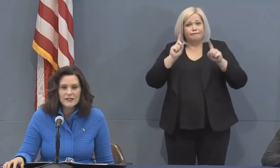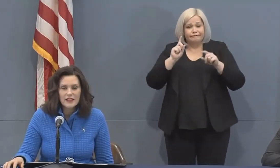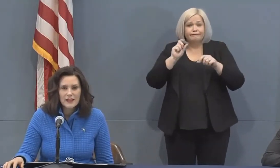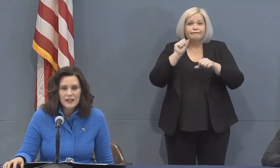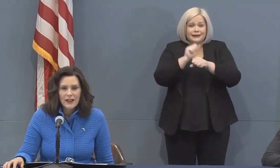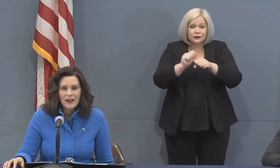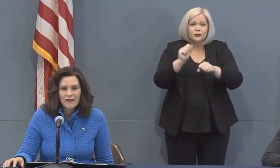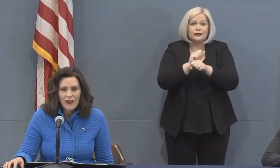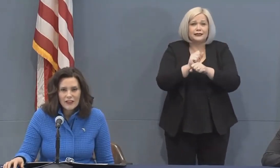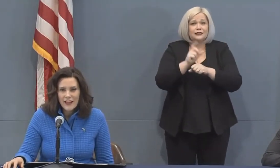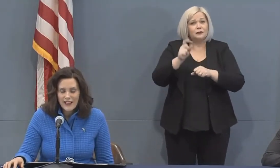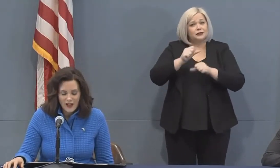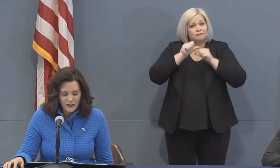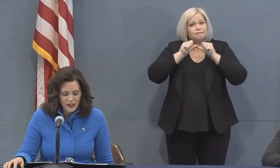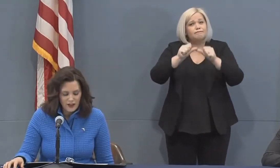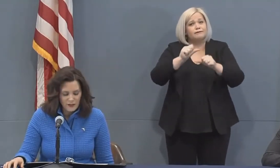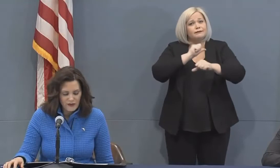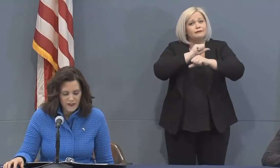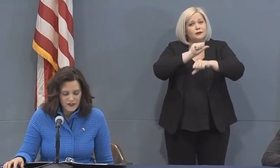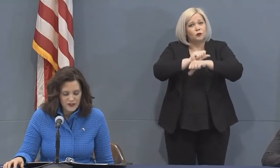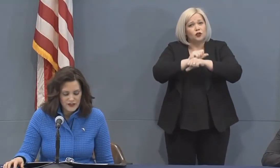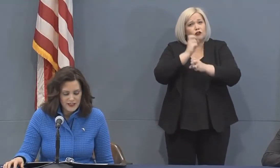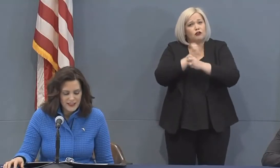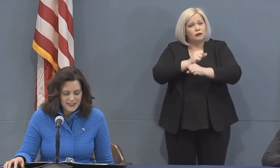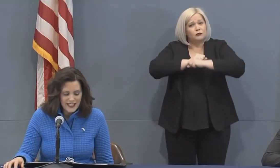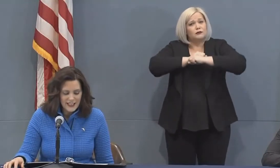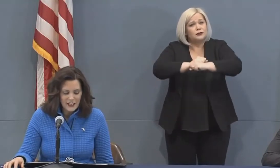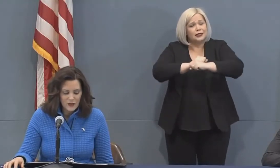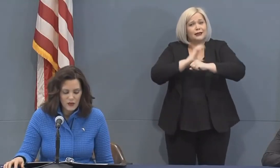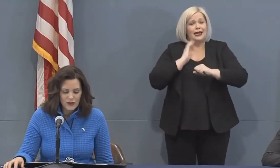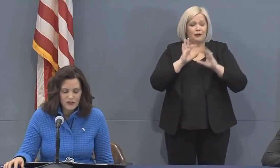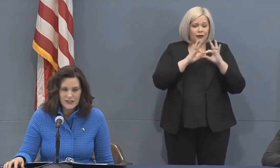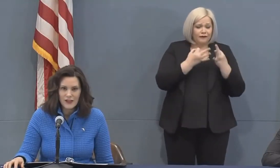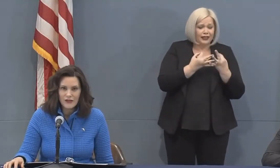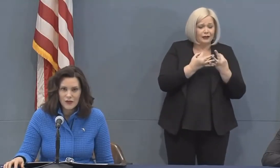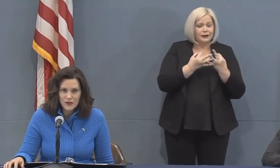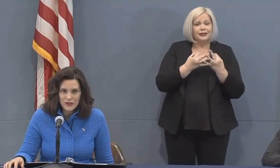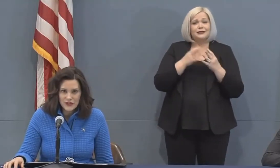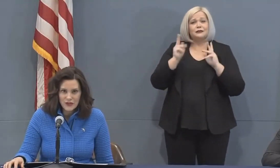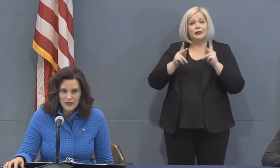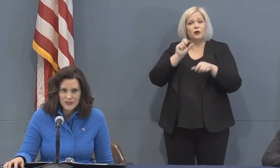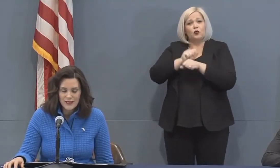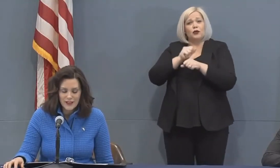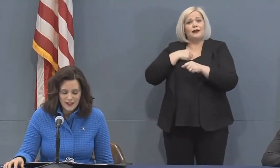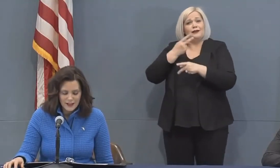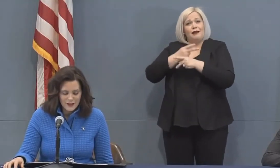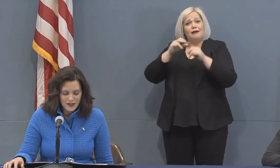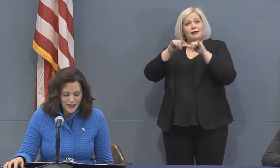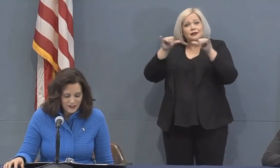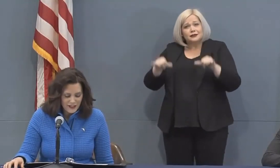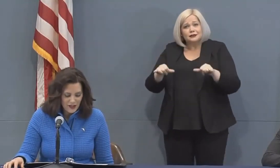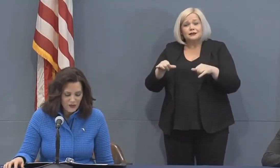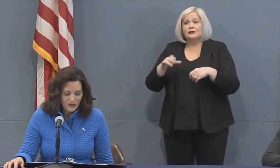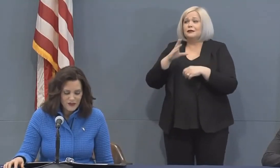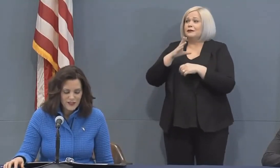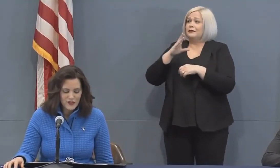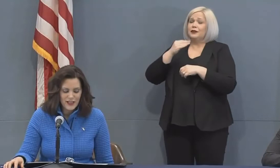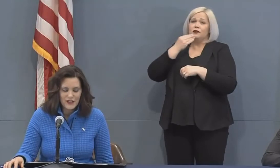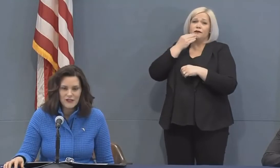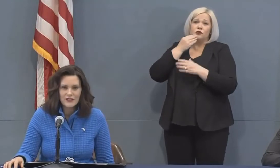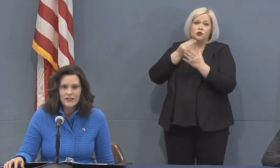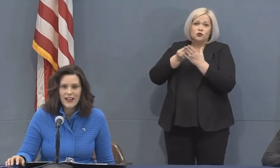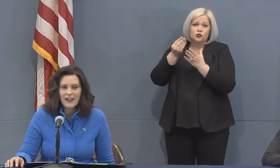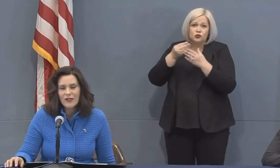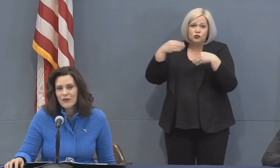families, our frontline health care professionals, and the dedicated workers in our grocery stores, and child care workers,